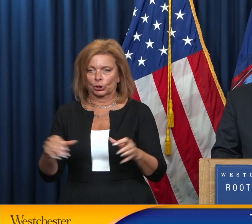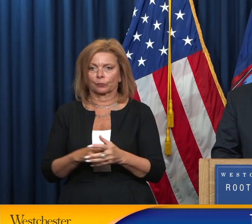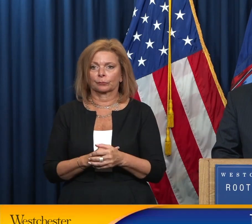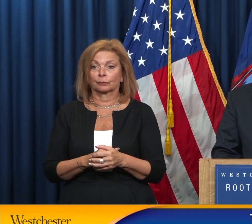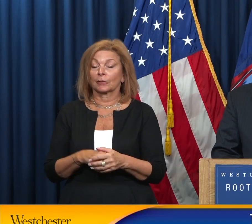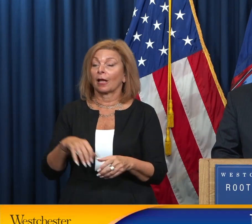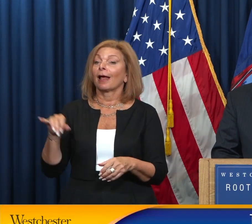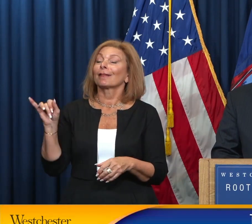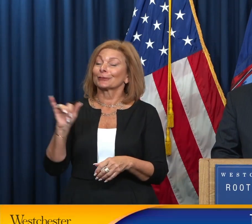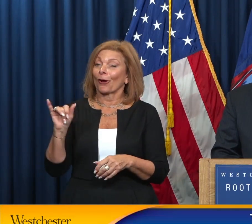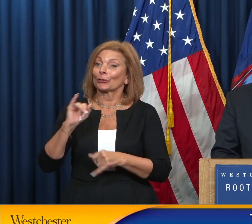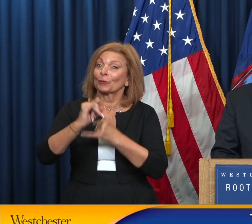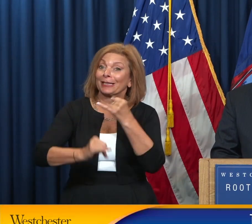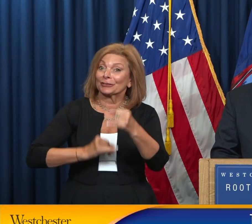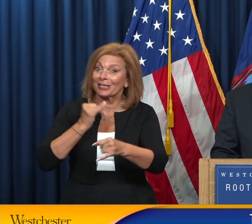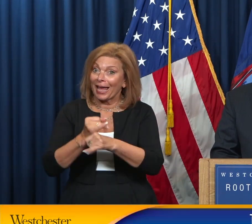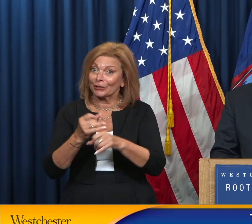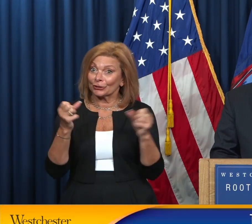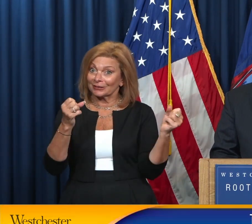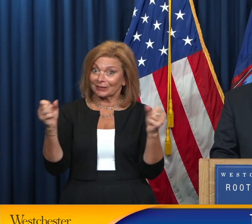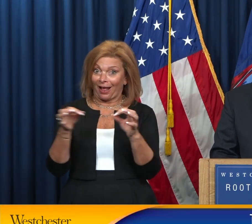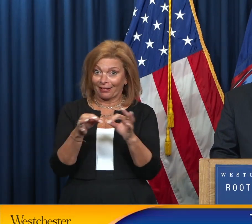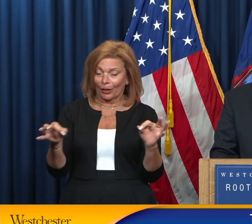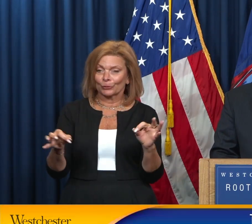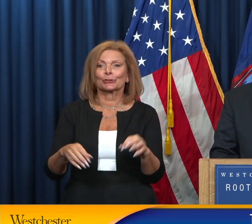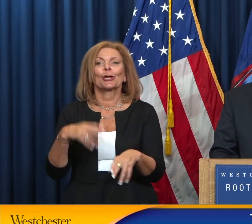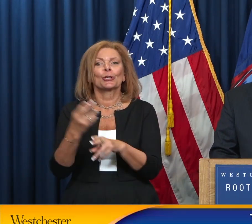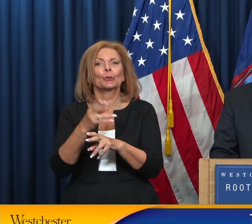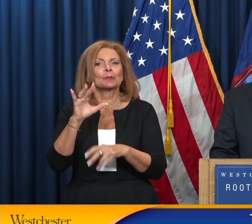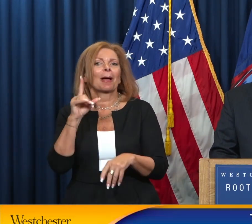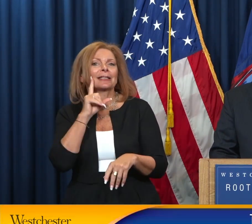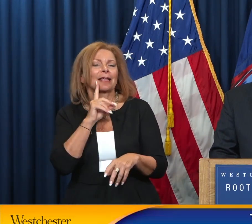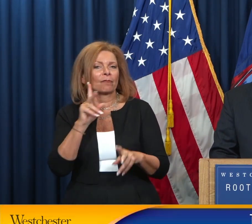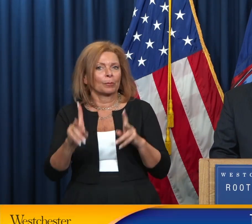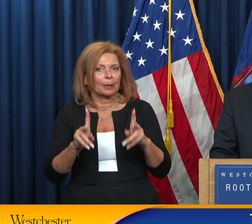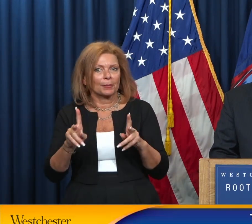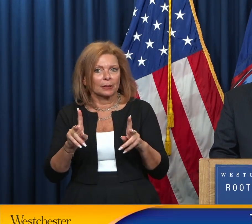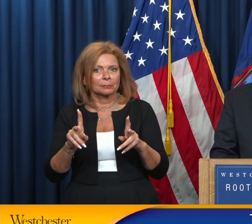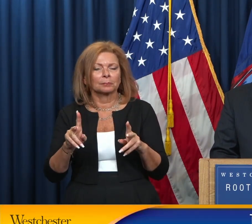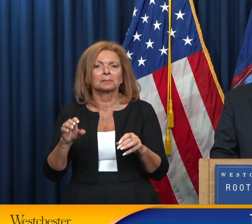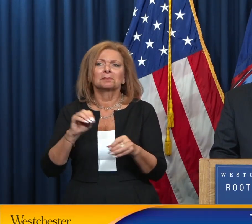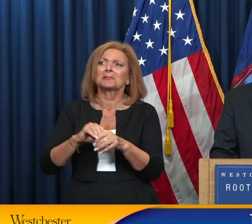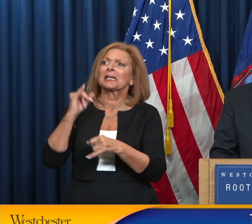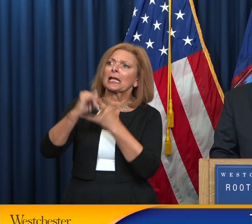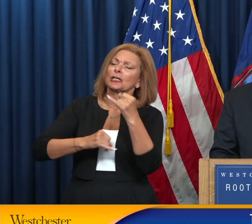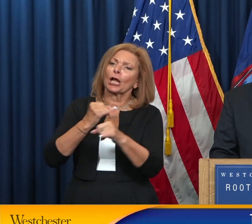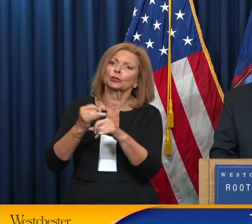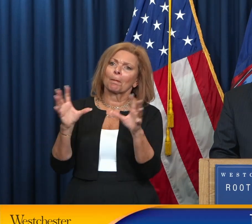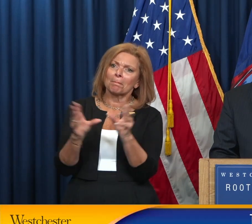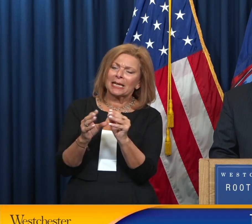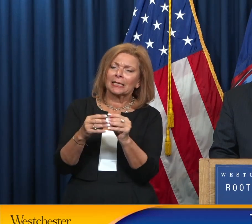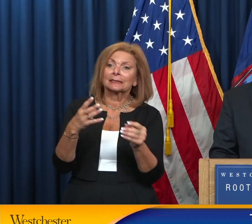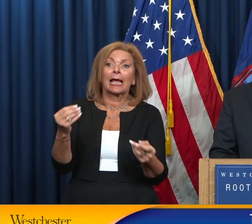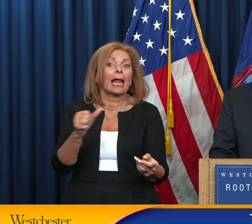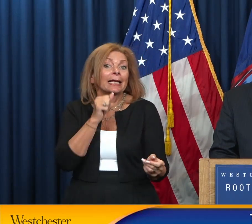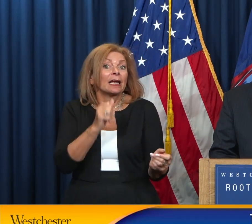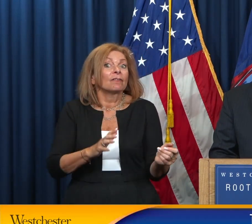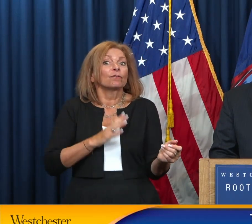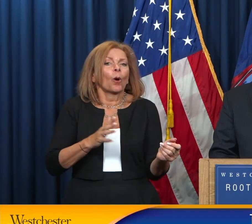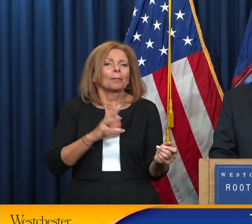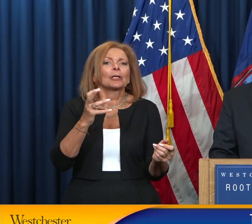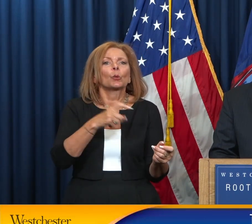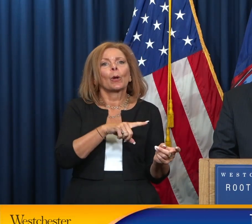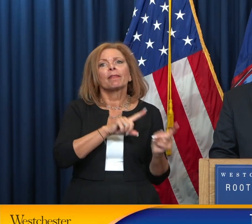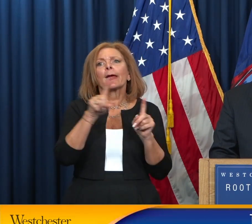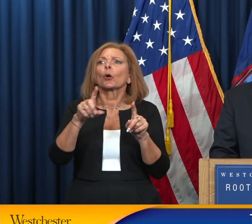international sign language, which is used by deaf people in international meetings and informally when traveling